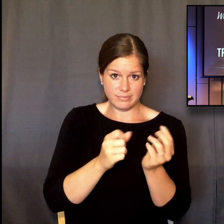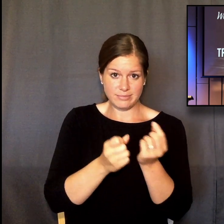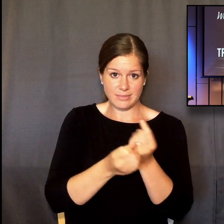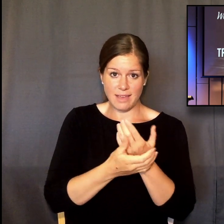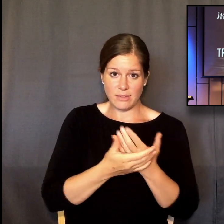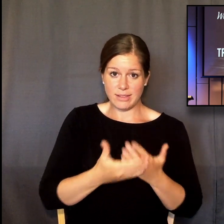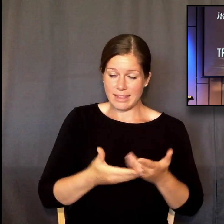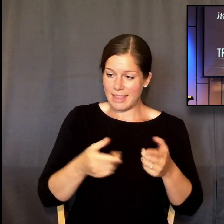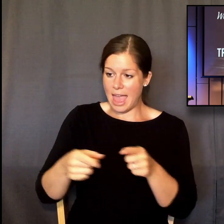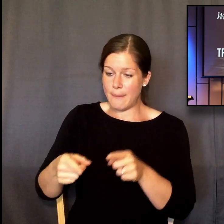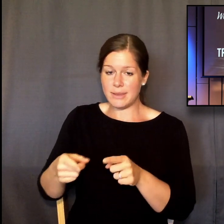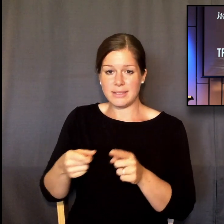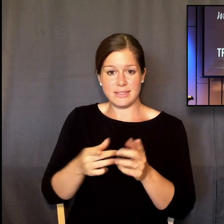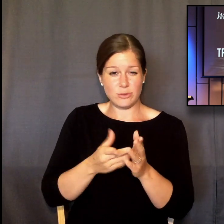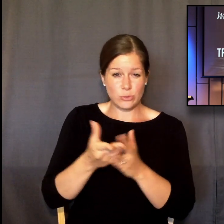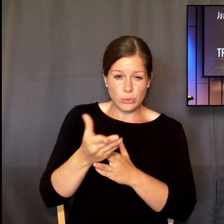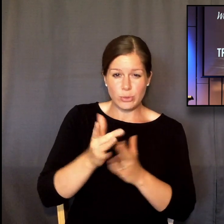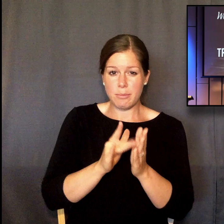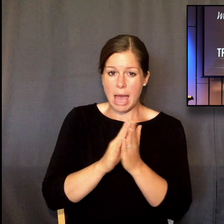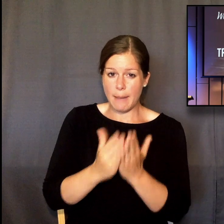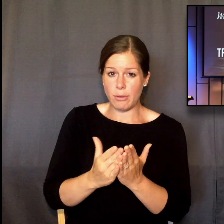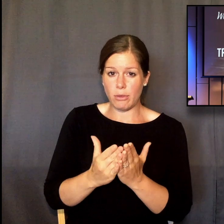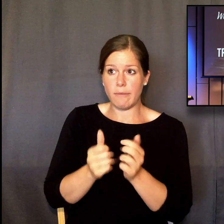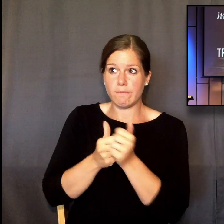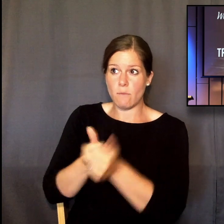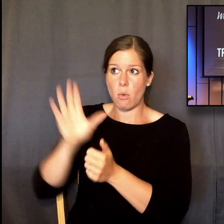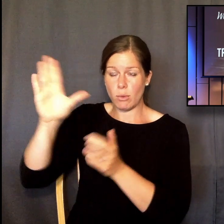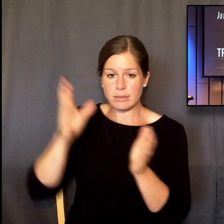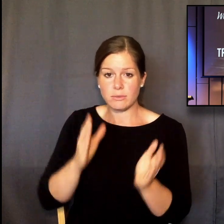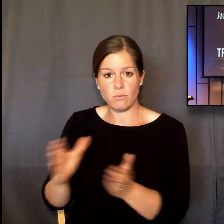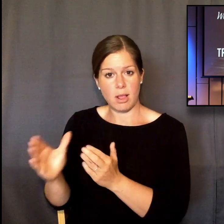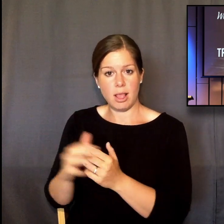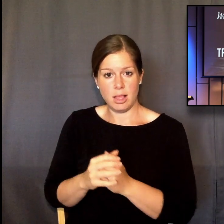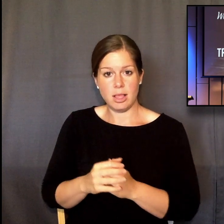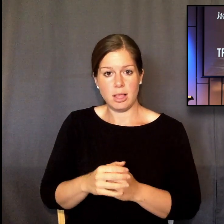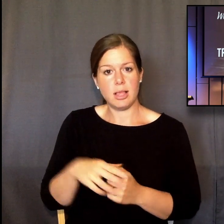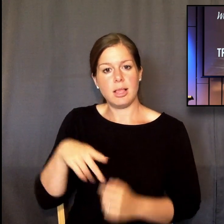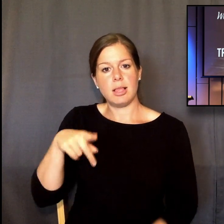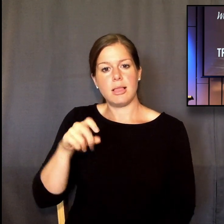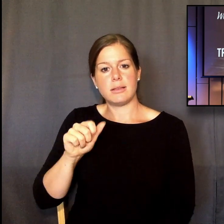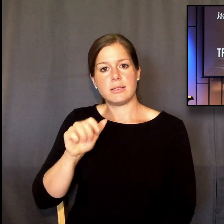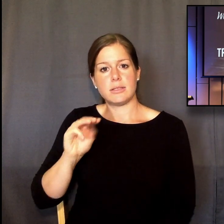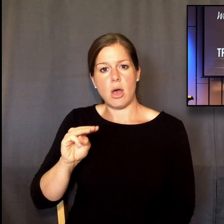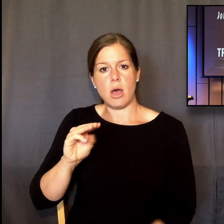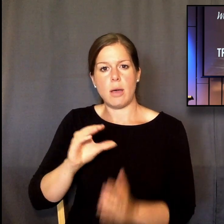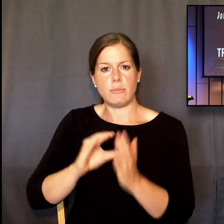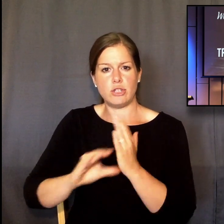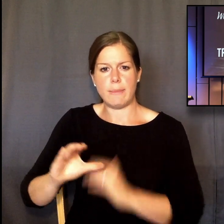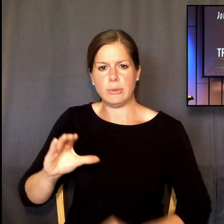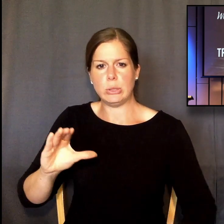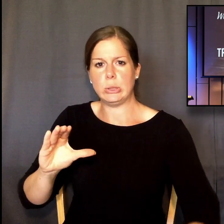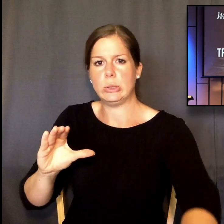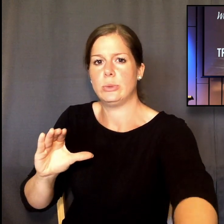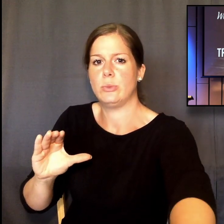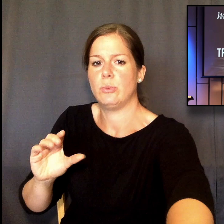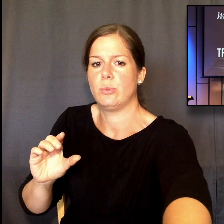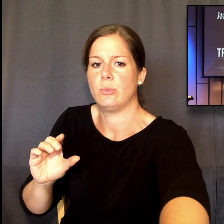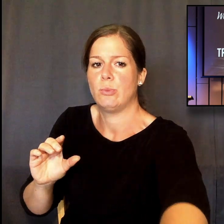that occurs. Psalm 119 91 truly, quote, all things are God's servants. All of them are doing, every